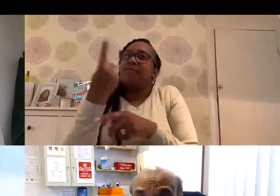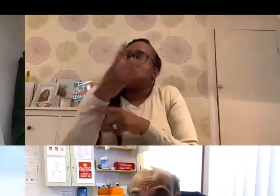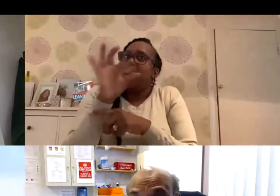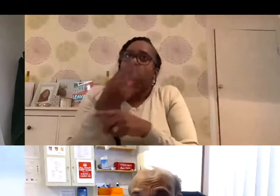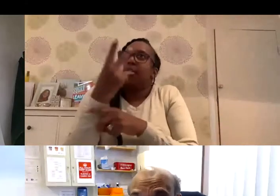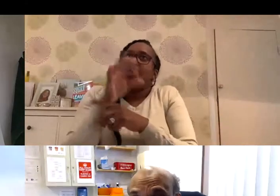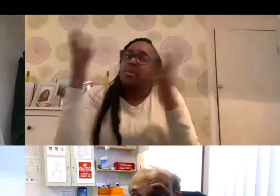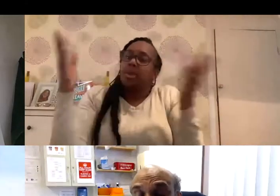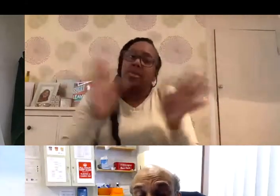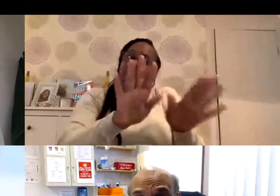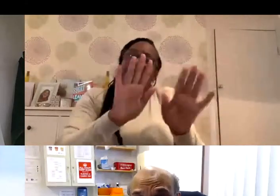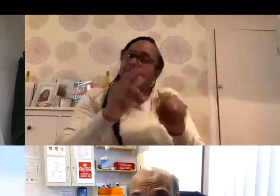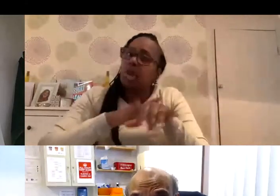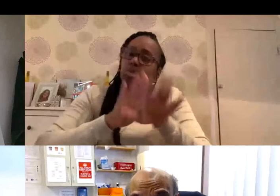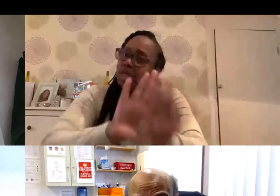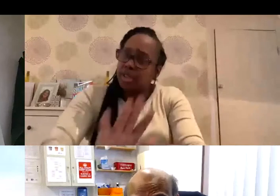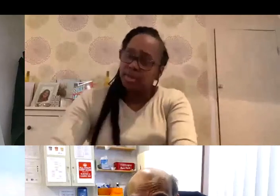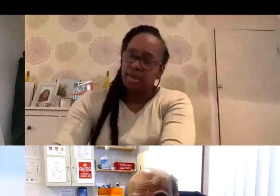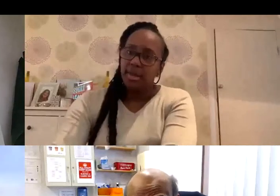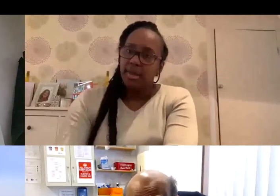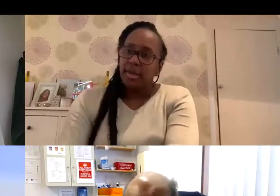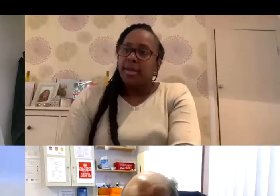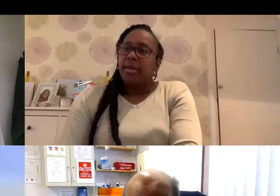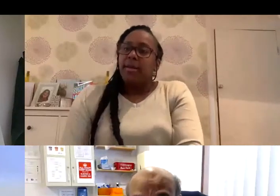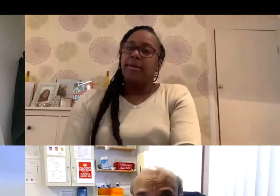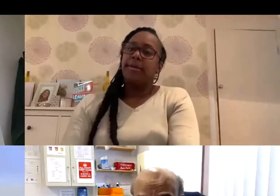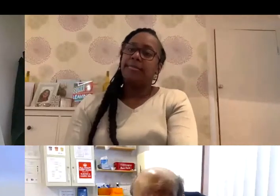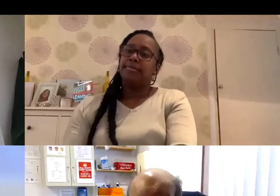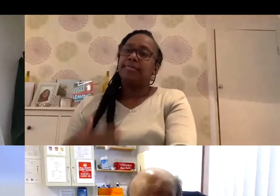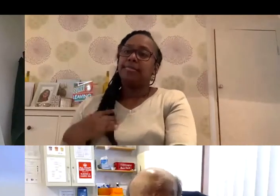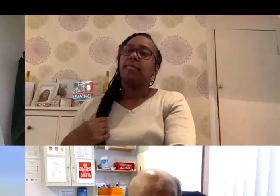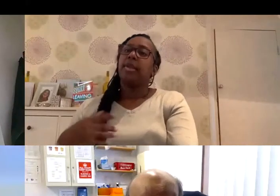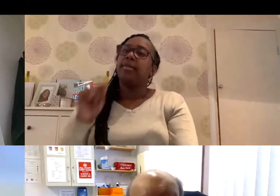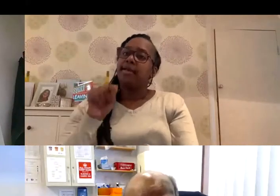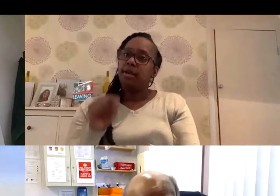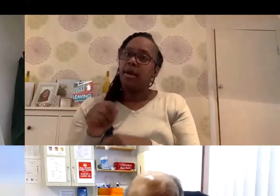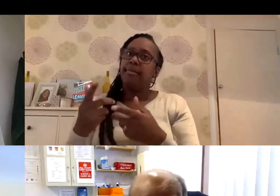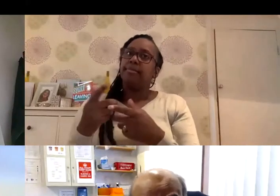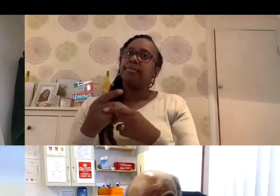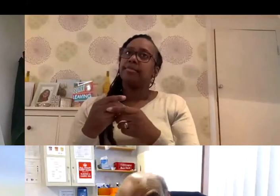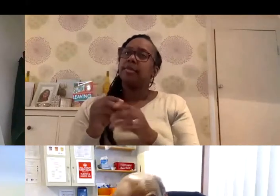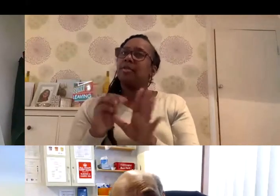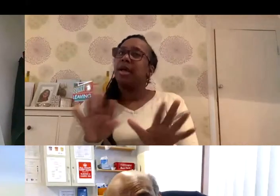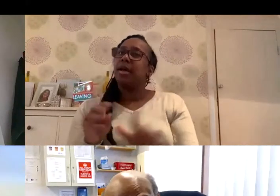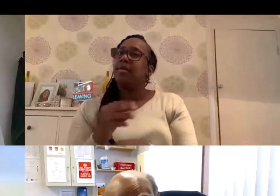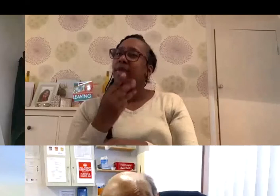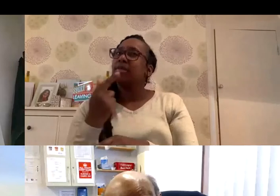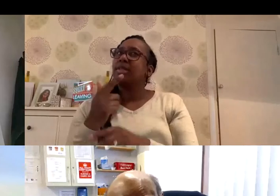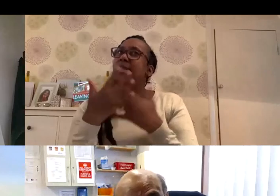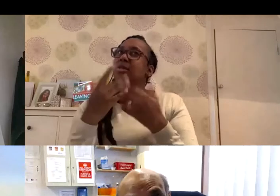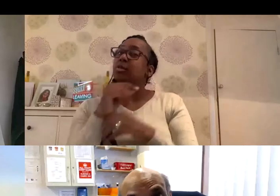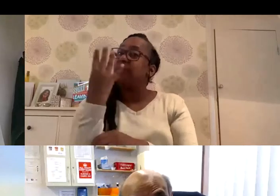two, and I'm told just leave it alone, don't touch it. Right. So in that period of five to seven days for most people, but can be up to